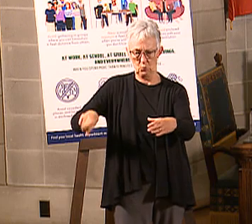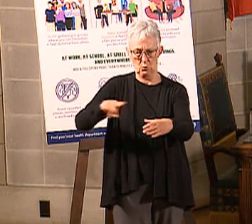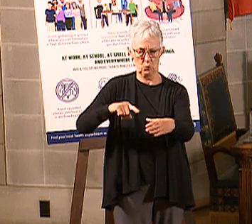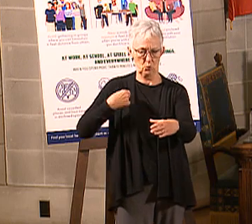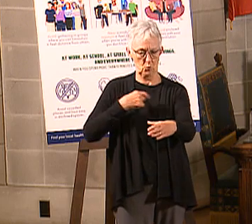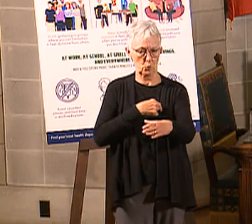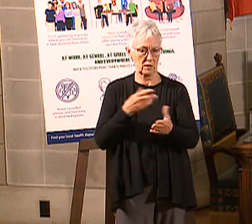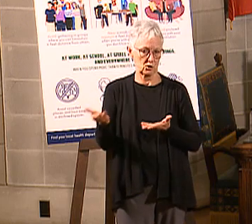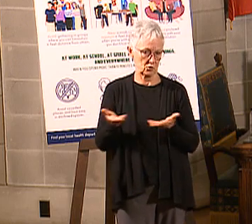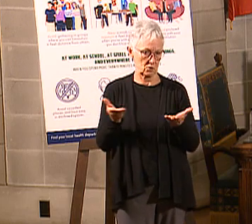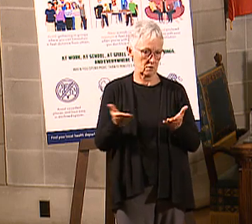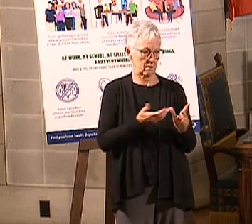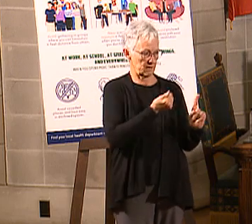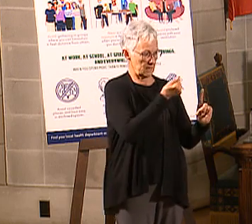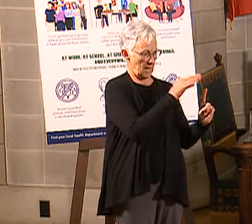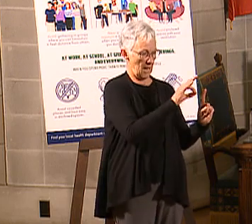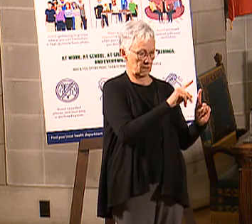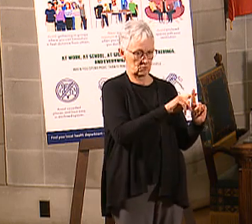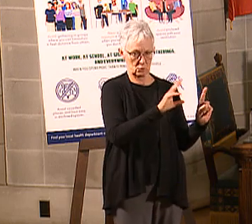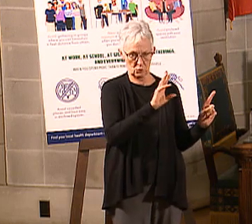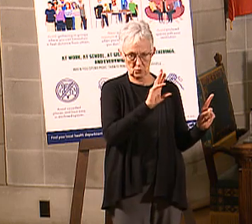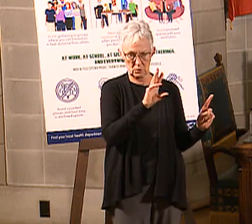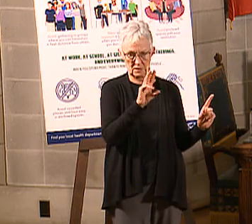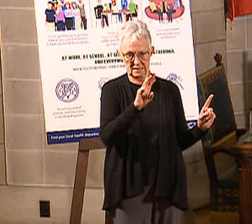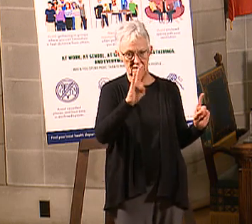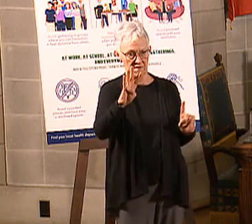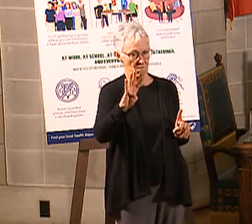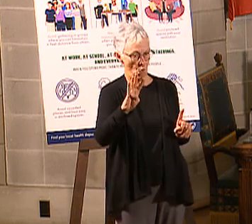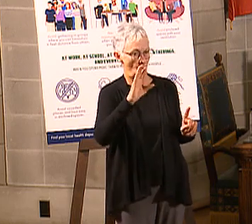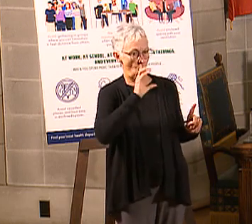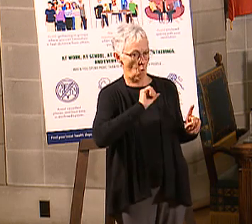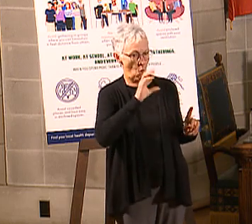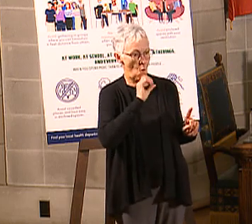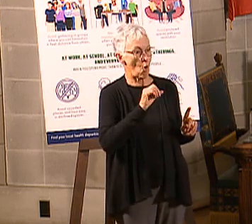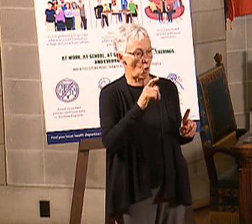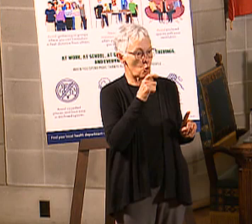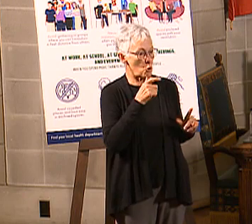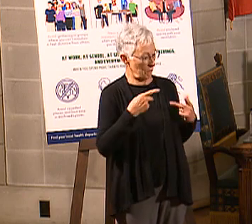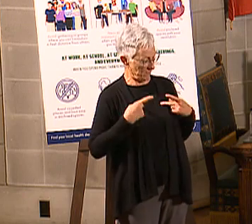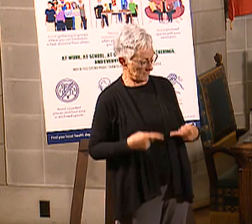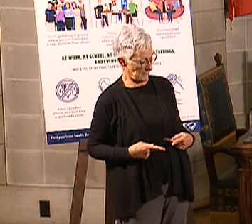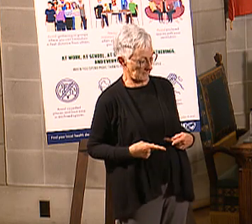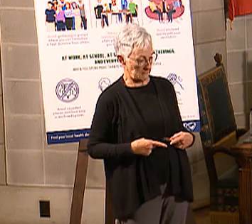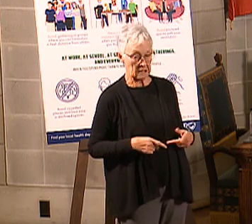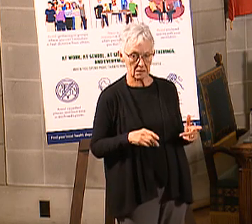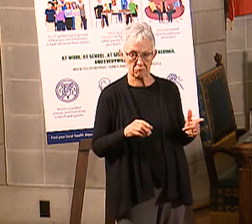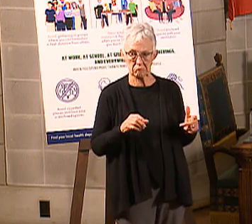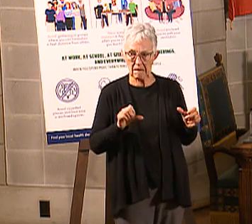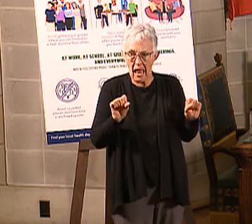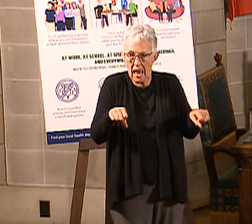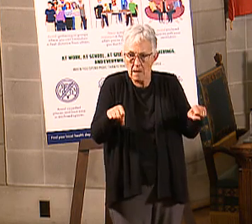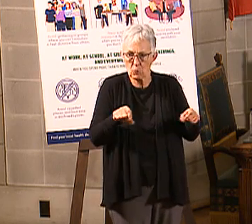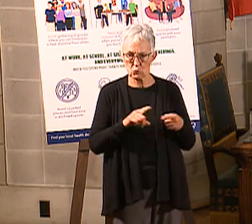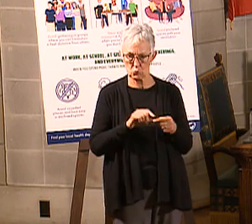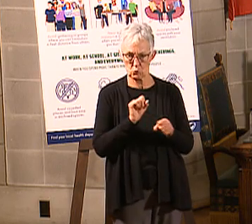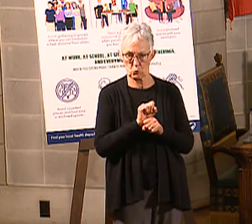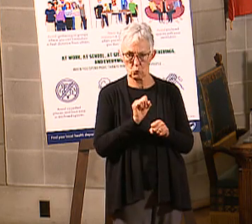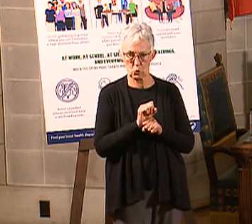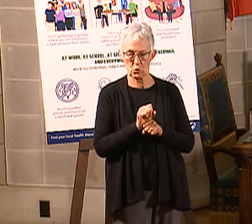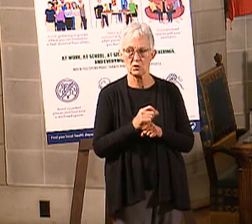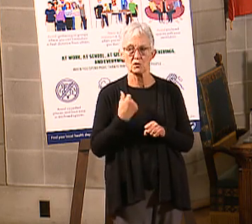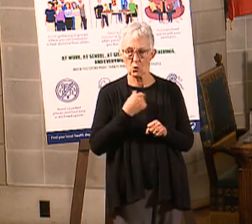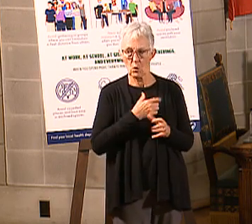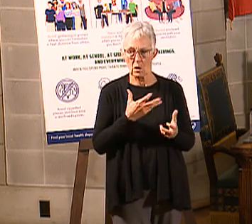to 64-year-old, four years old, who are generally able-bodied, and our goal in this demonstration is to help them with their better health,